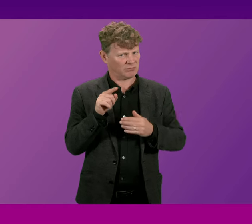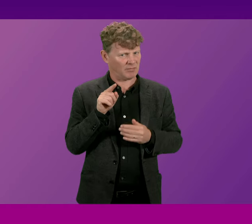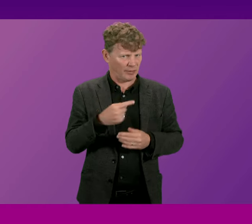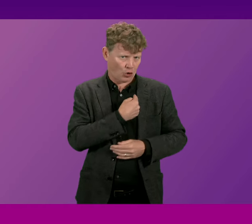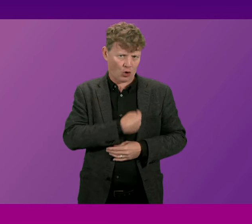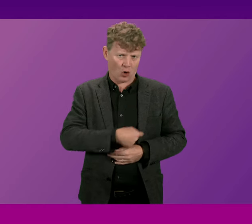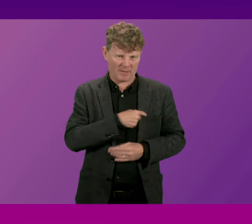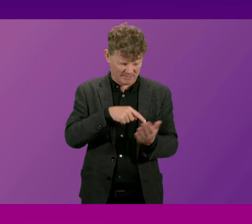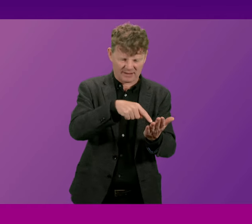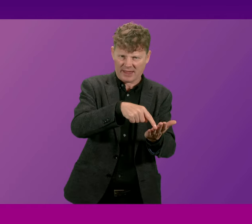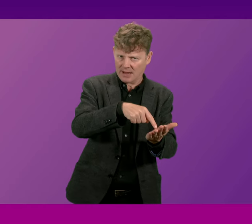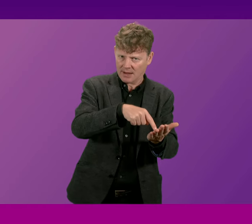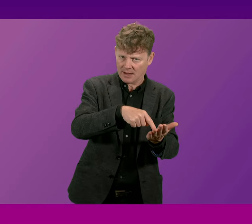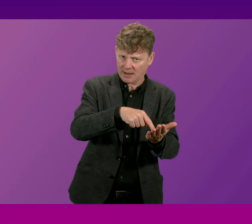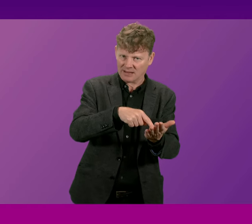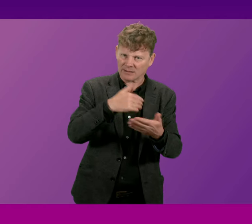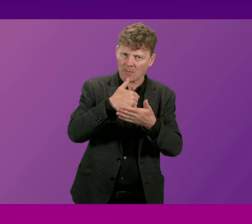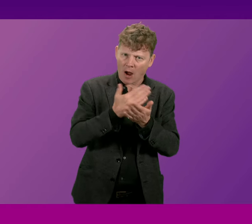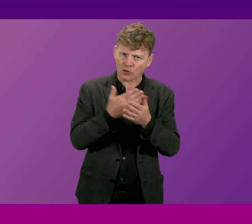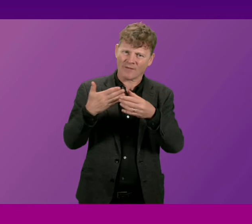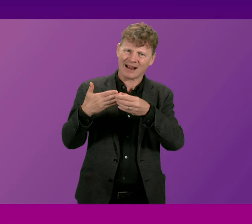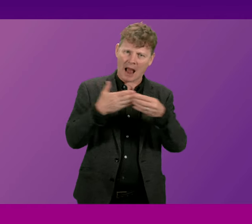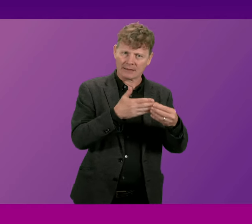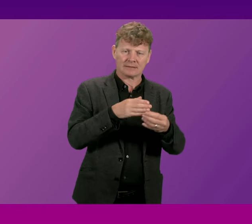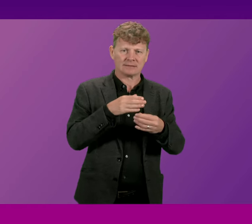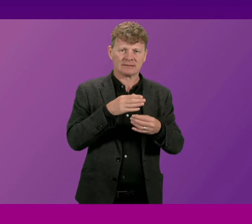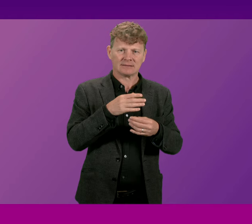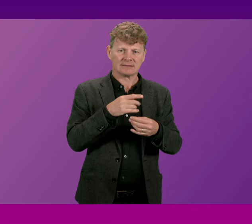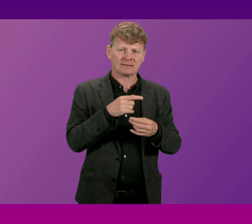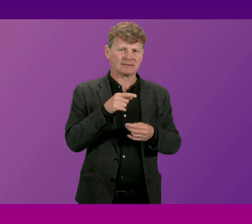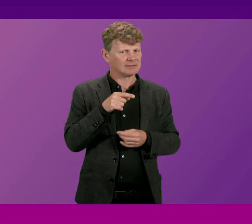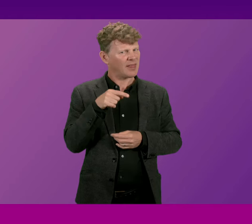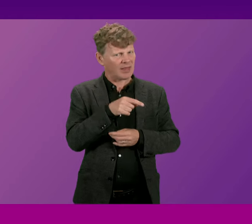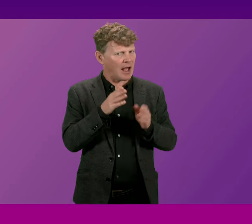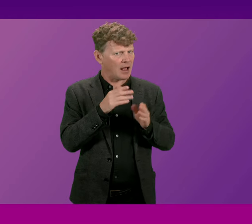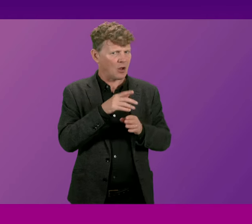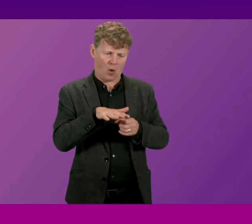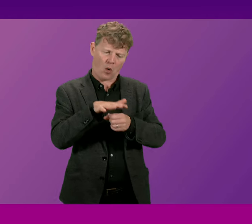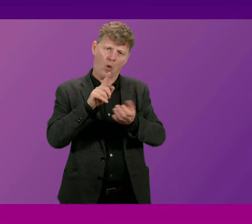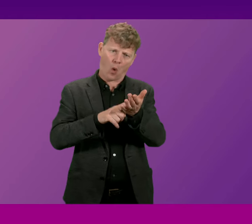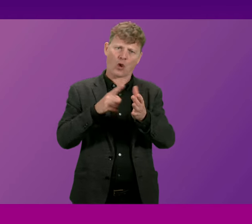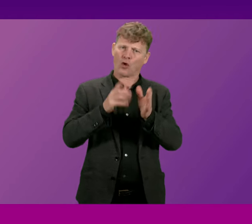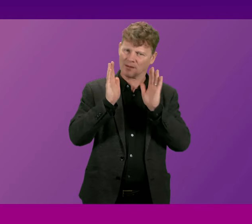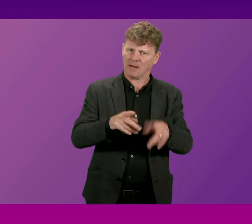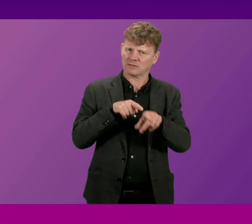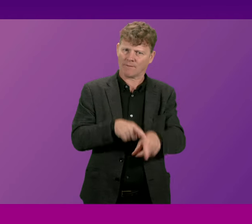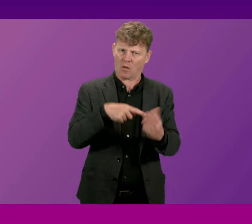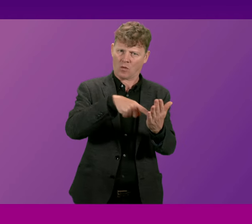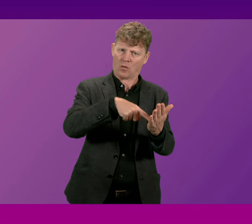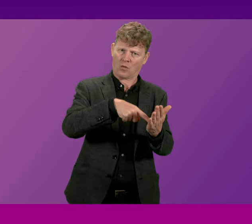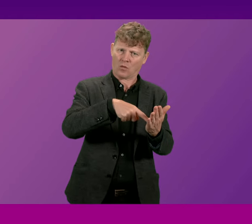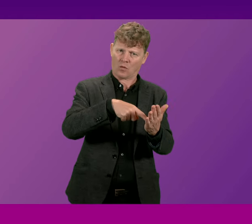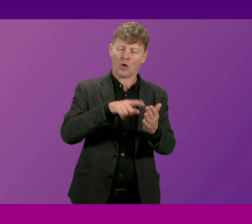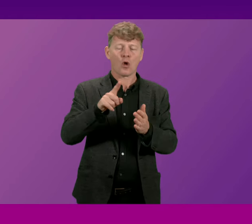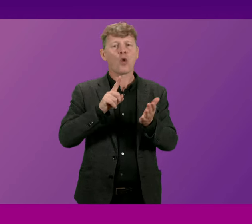a significant element of the guidance that is available and that has to be addressed by the local authority and the local authority's